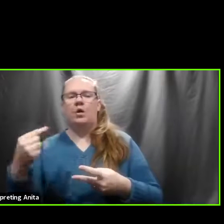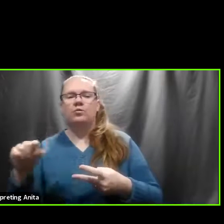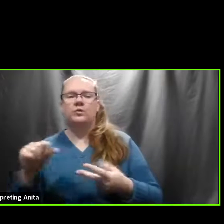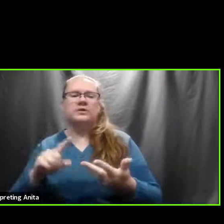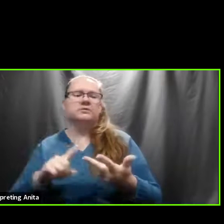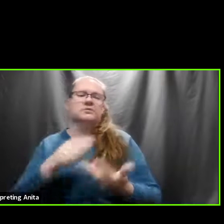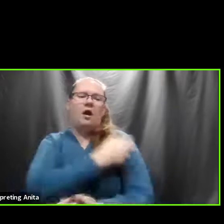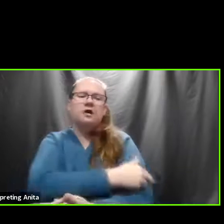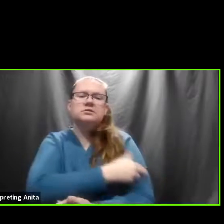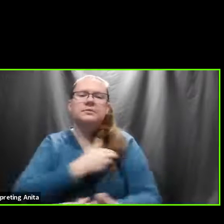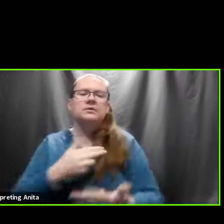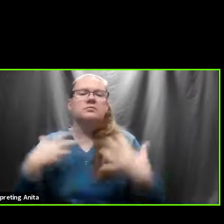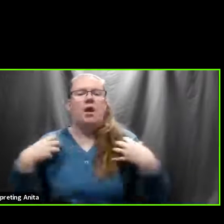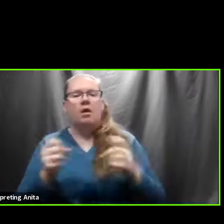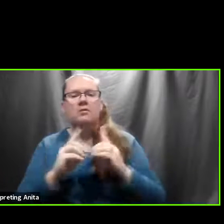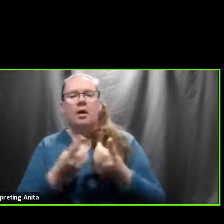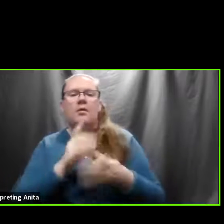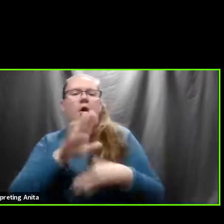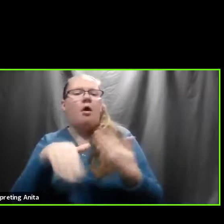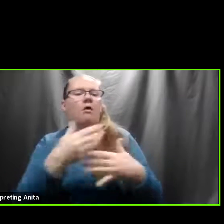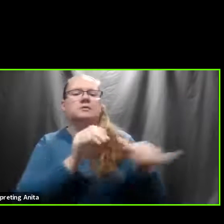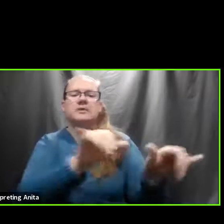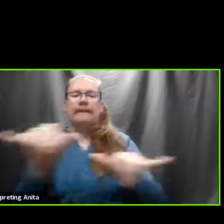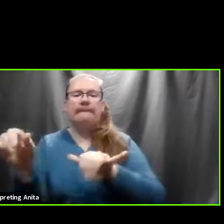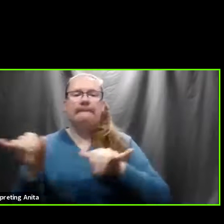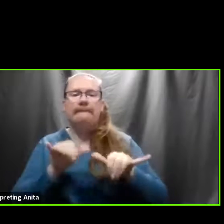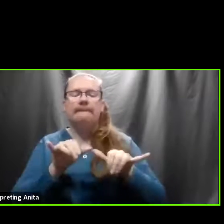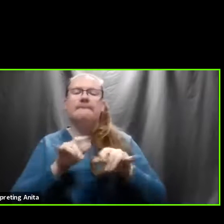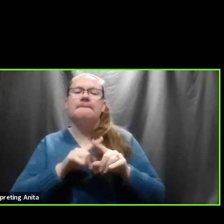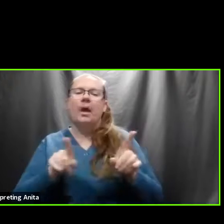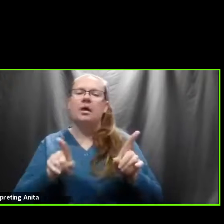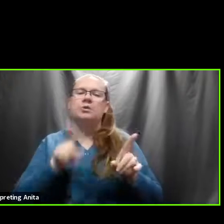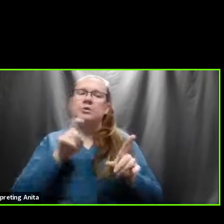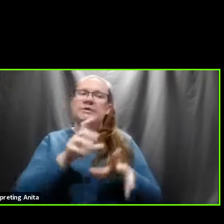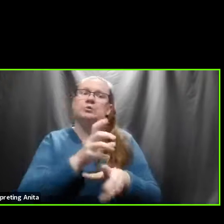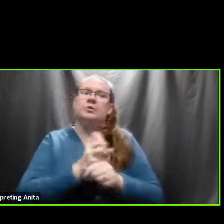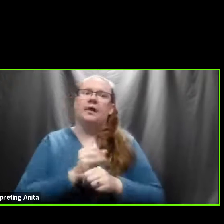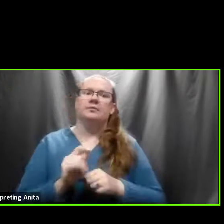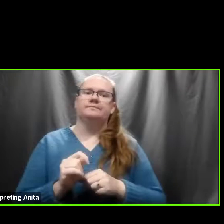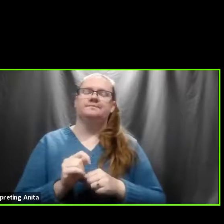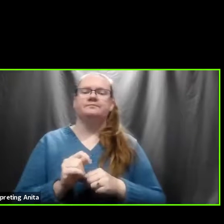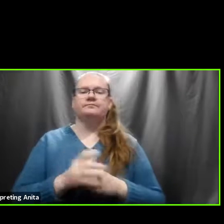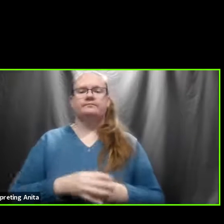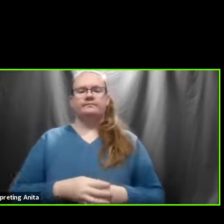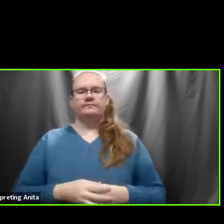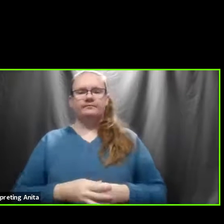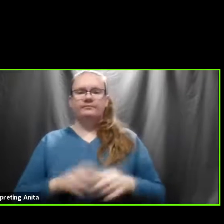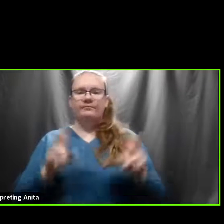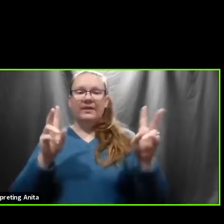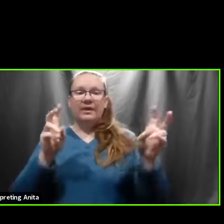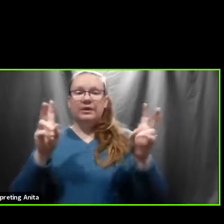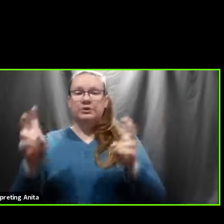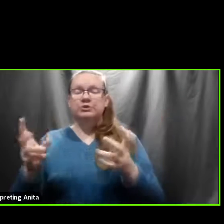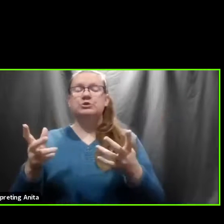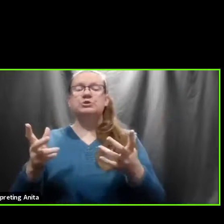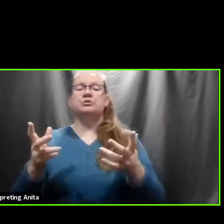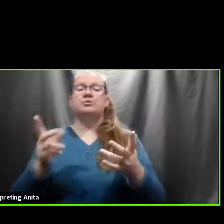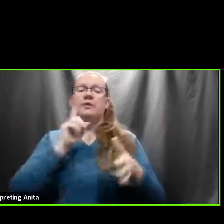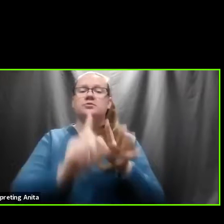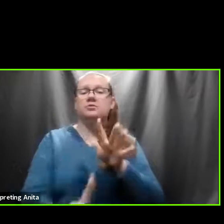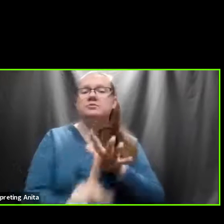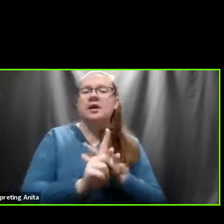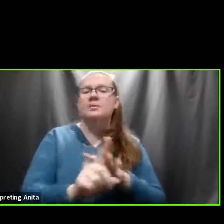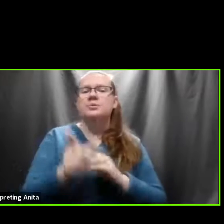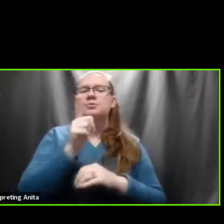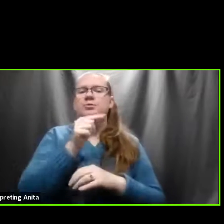the same vaccines. You need to get out and get that. The issue then, too, comes about, you know, who can actually get the